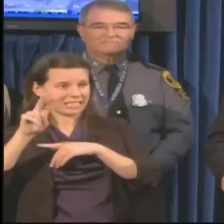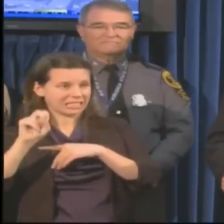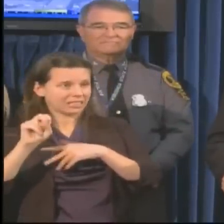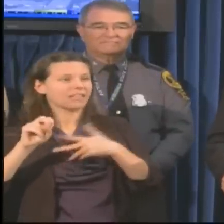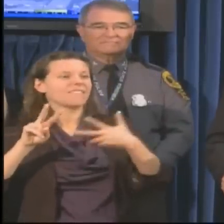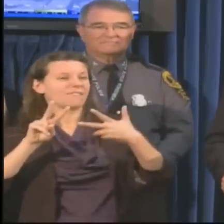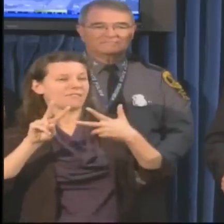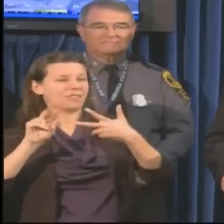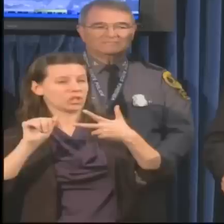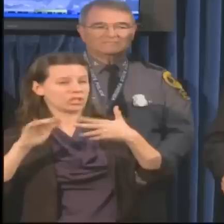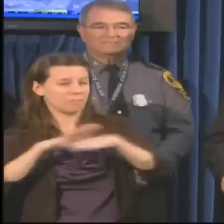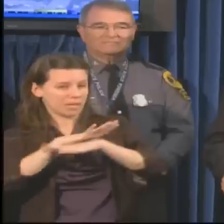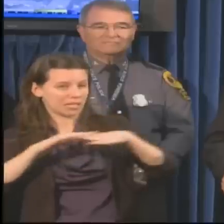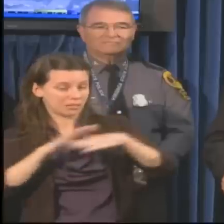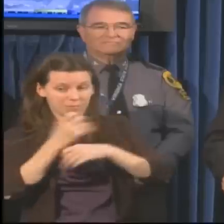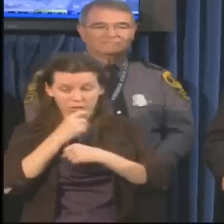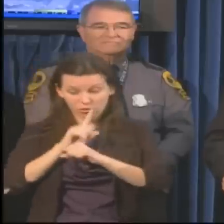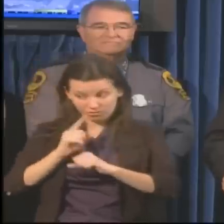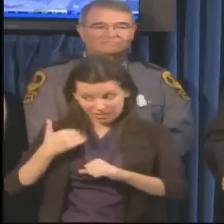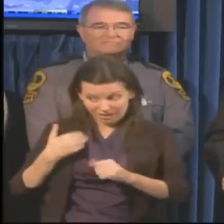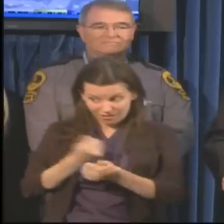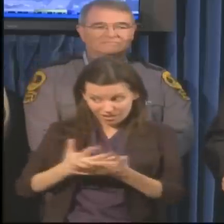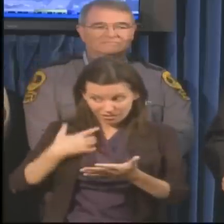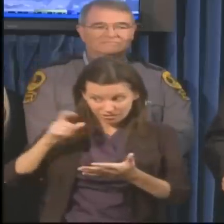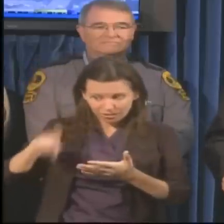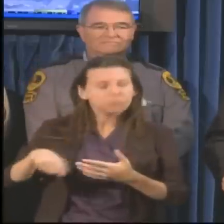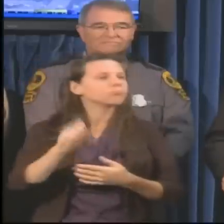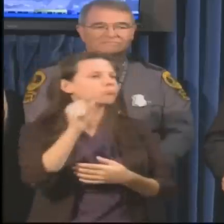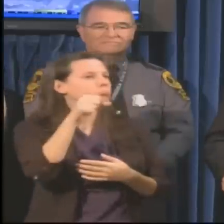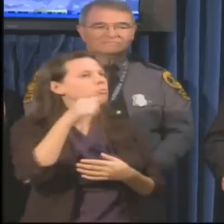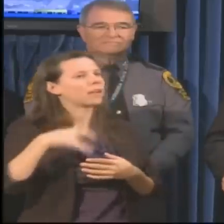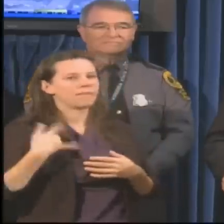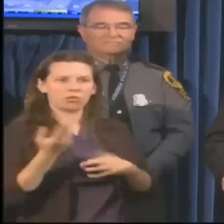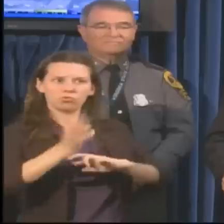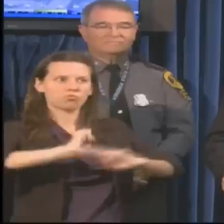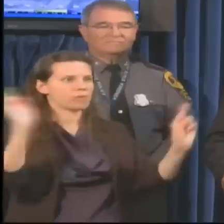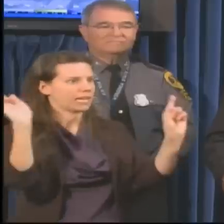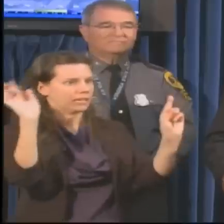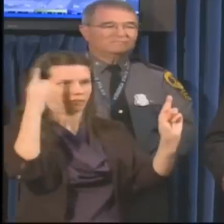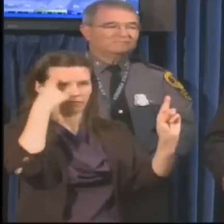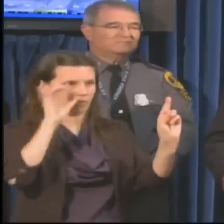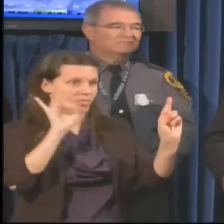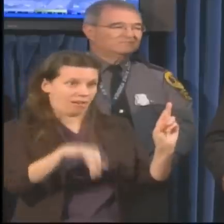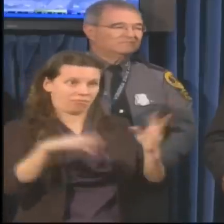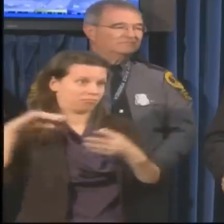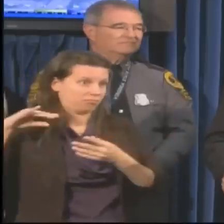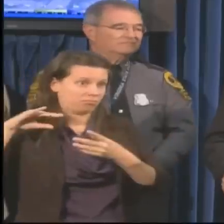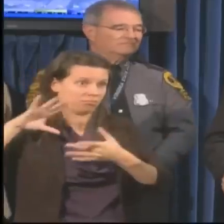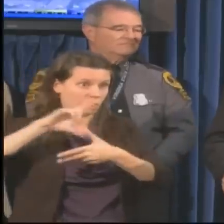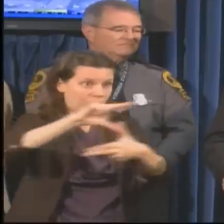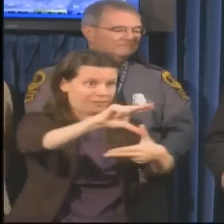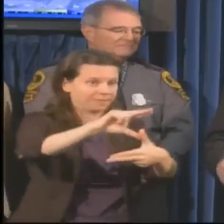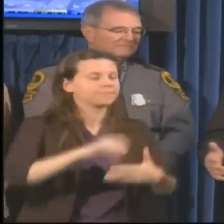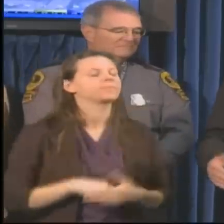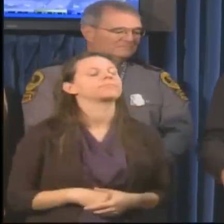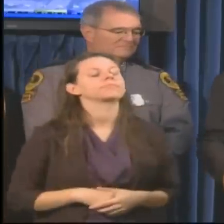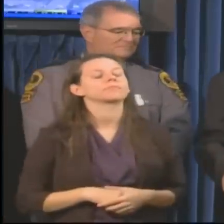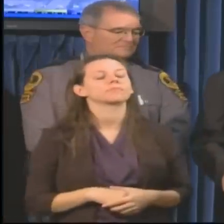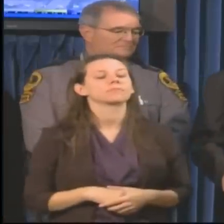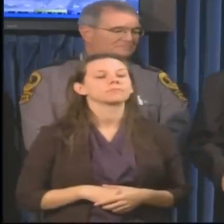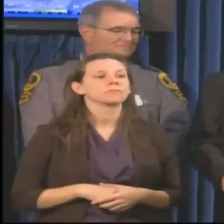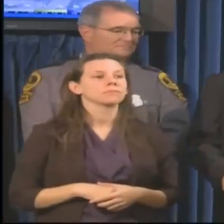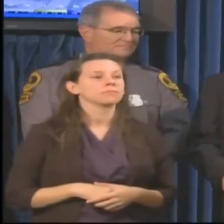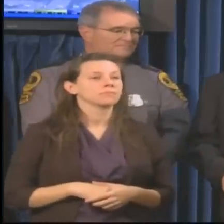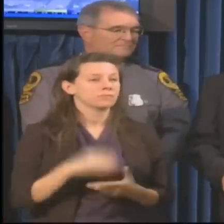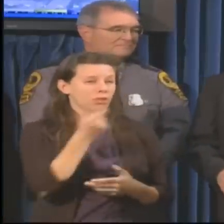I think they're as well prepared as we could possibly be. So let me give you an update just on a couple